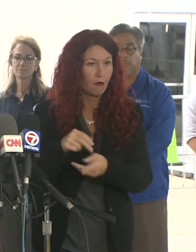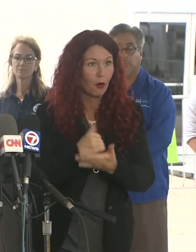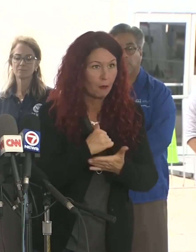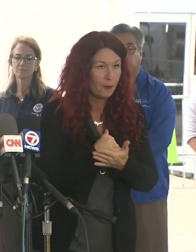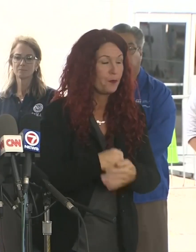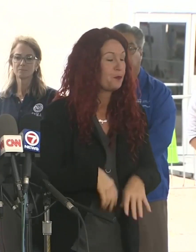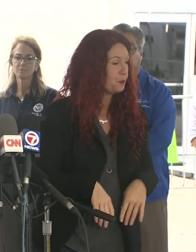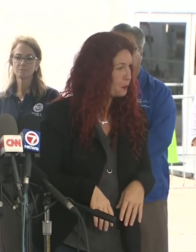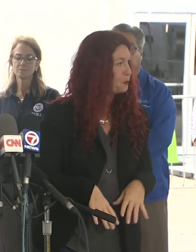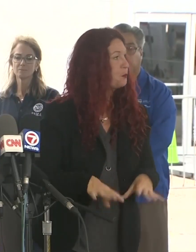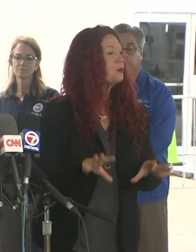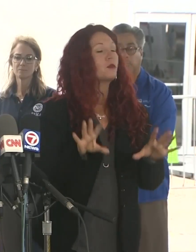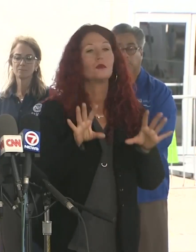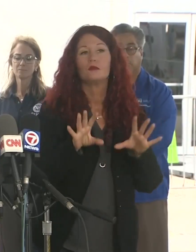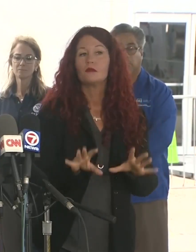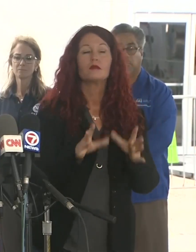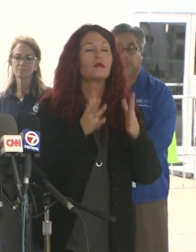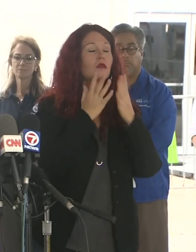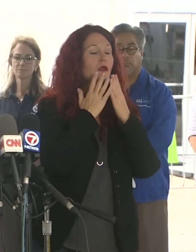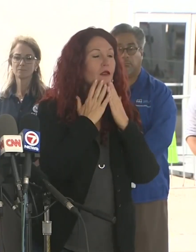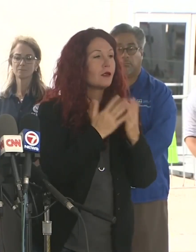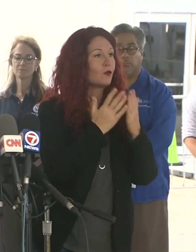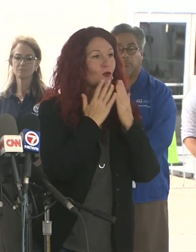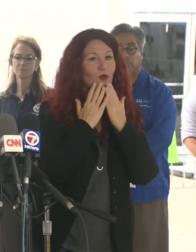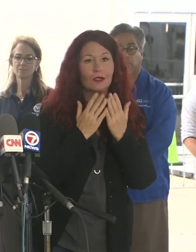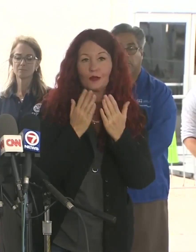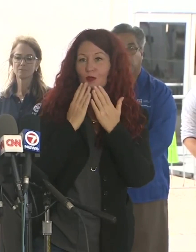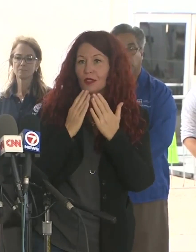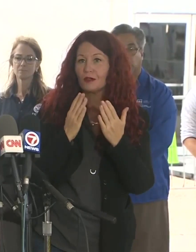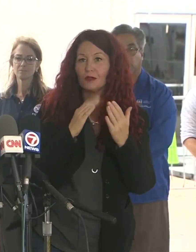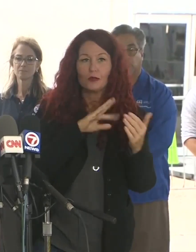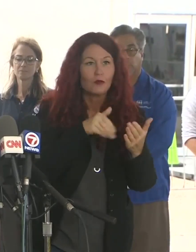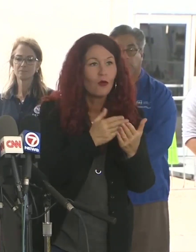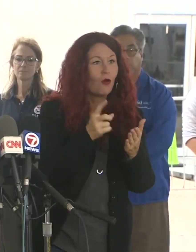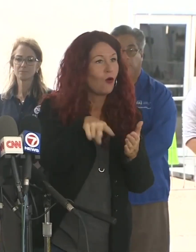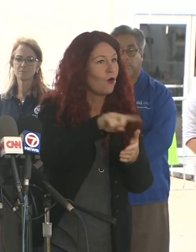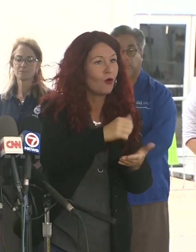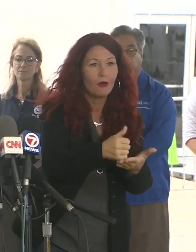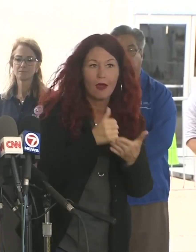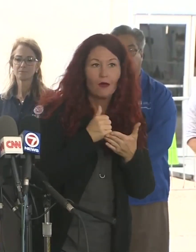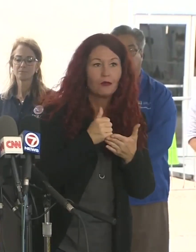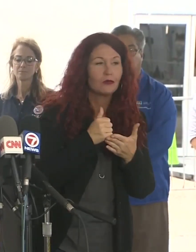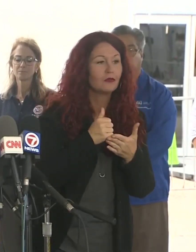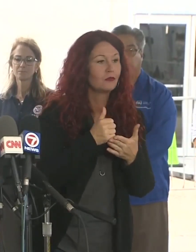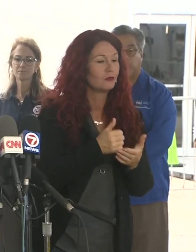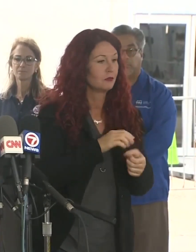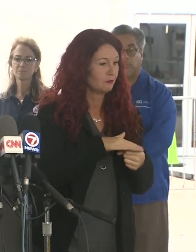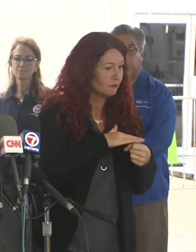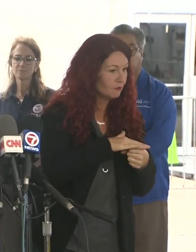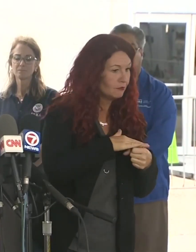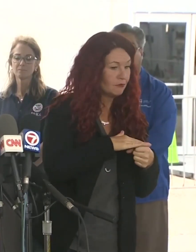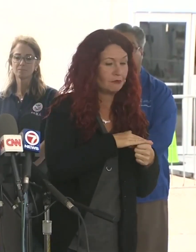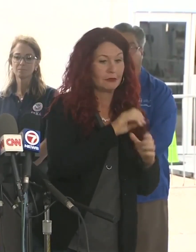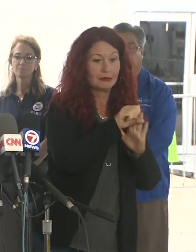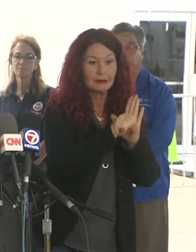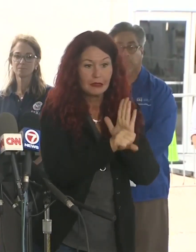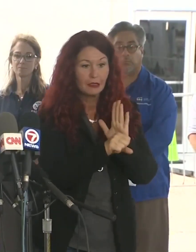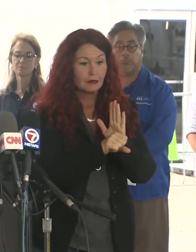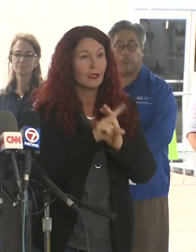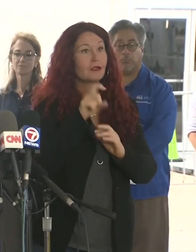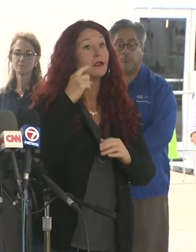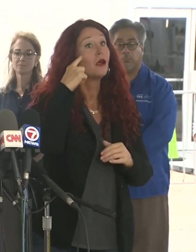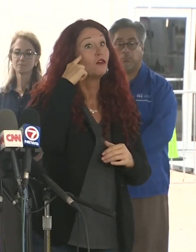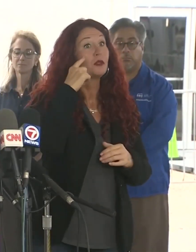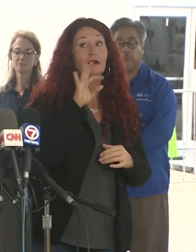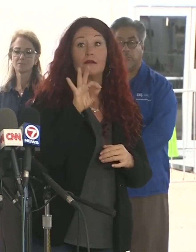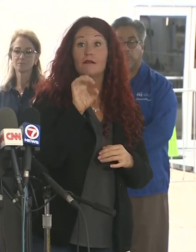help from the state and from the federal government, from FEMA, who's been on site with us here from the very beginning of this disaster. And I